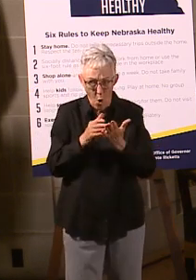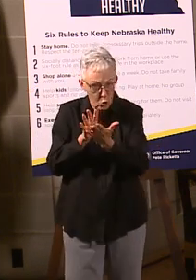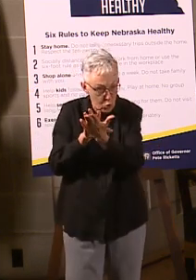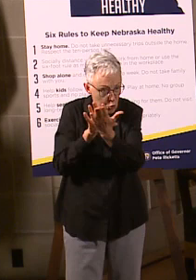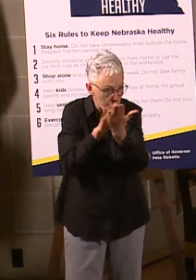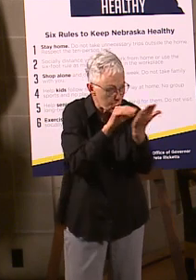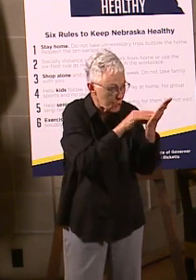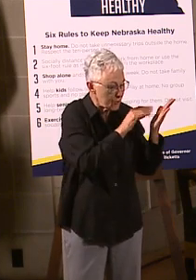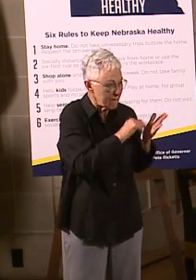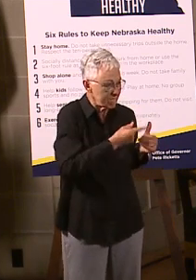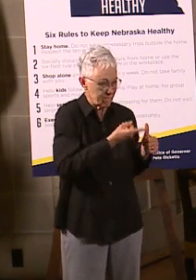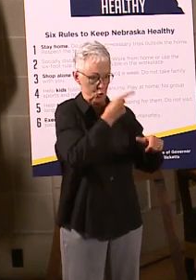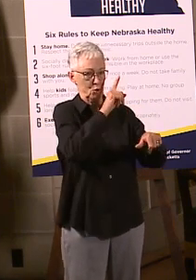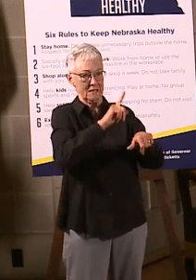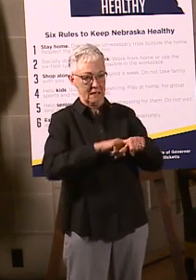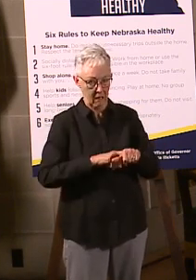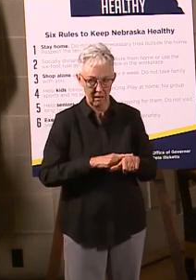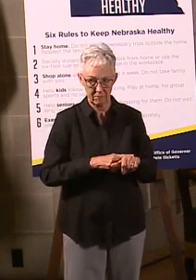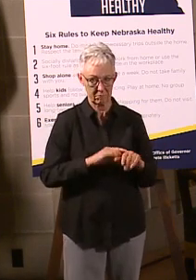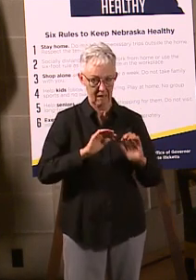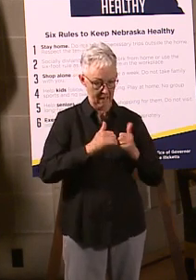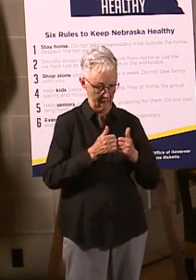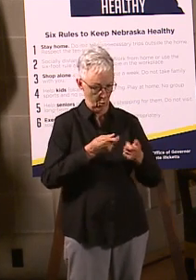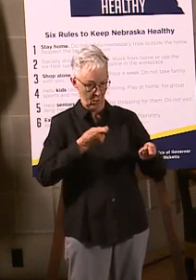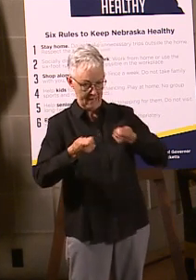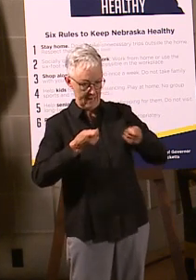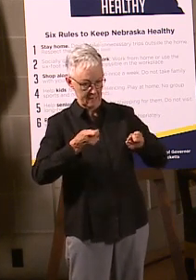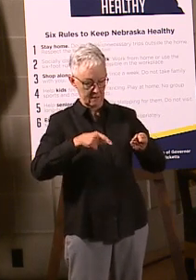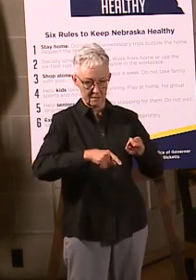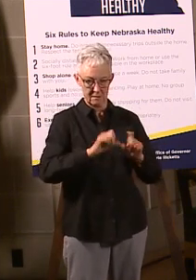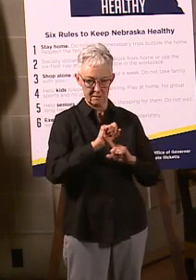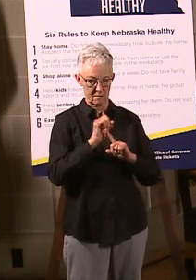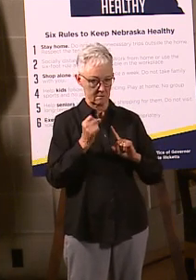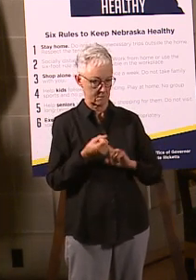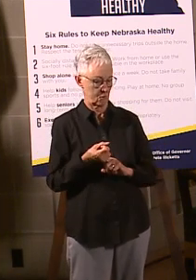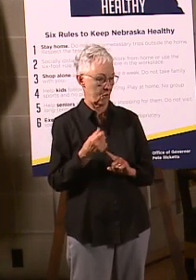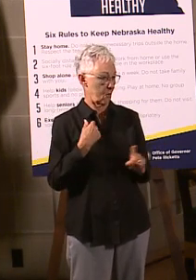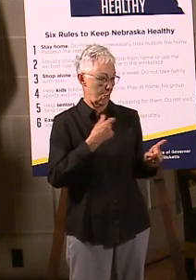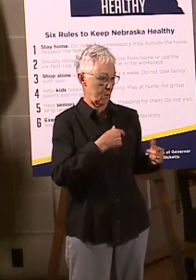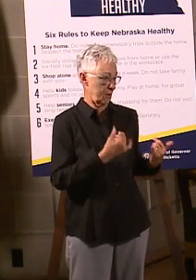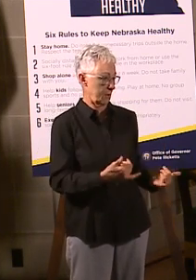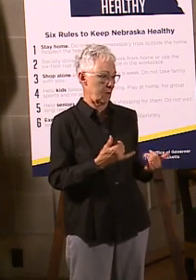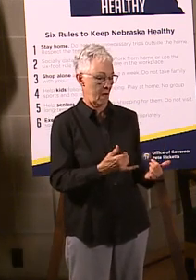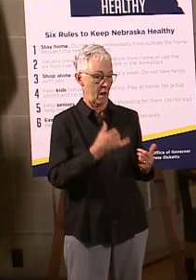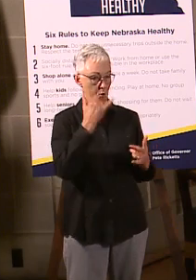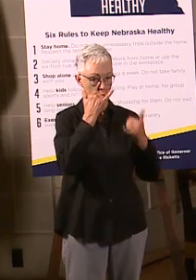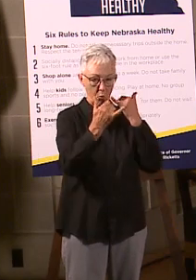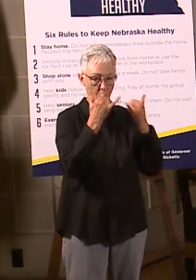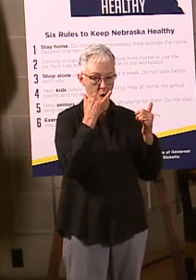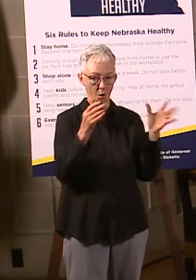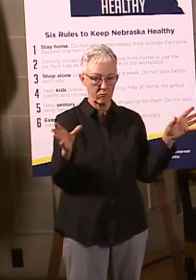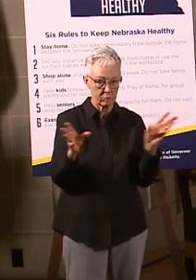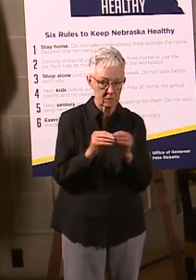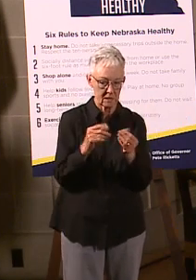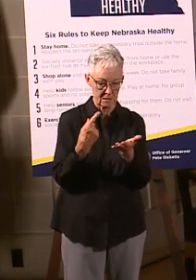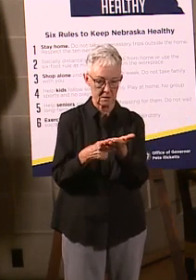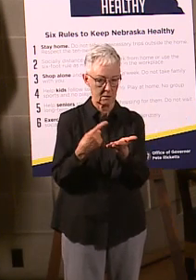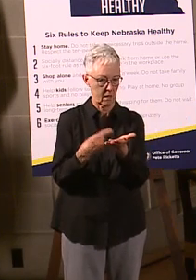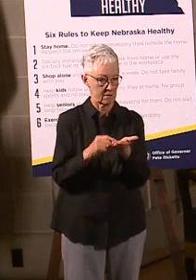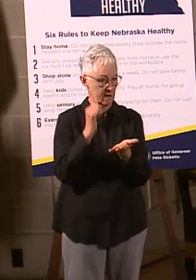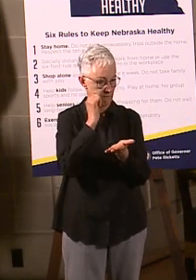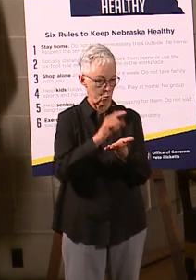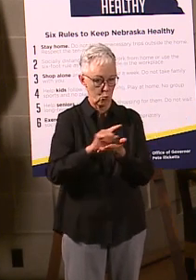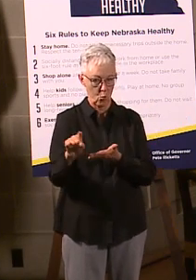have put a system in place where, for weeks now, we've been having weekly calls with all of the food processors. UNMC has been out visiting these